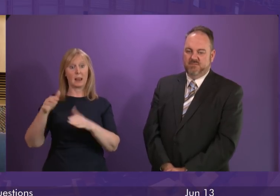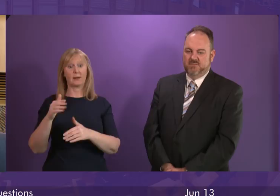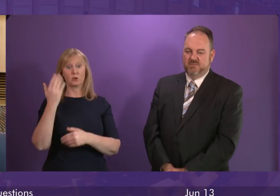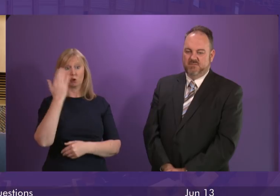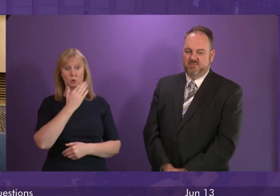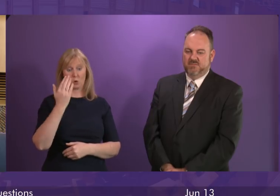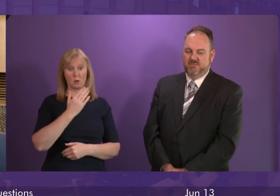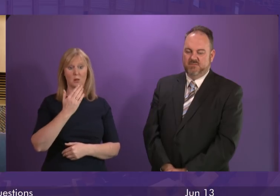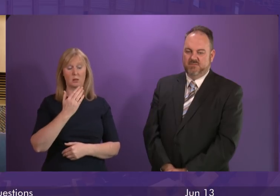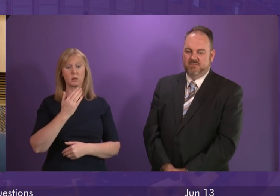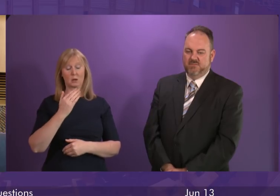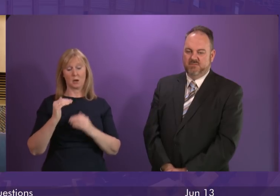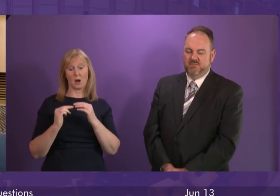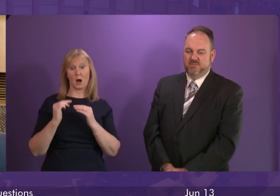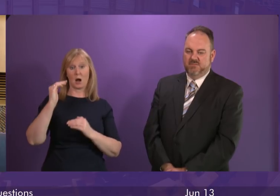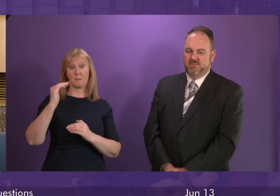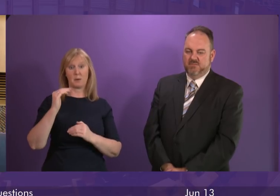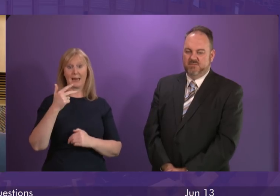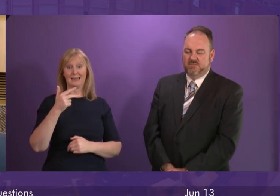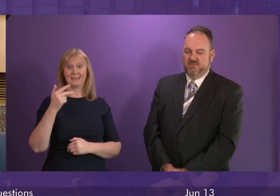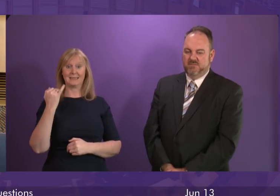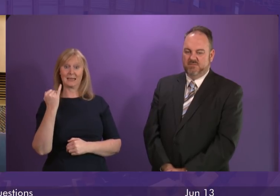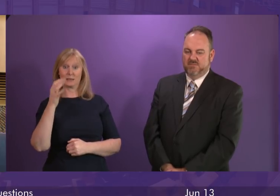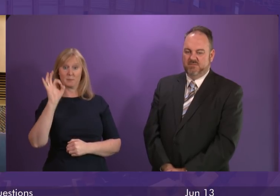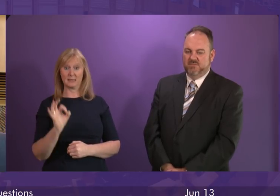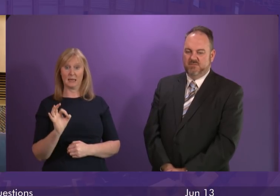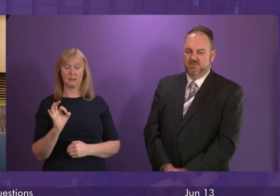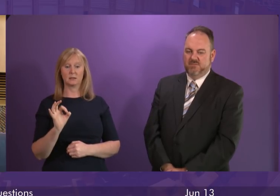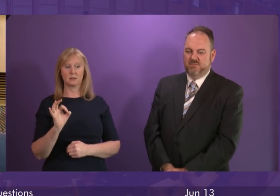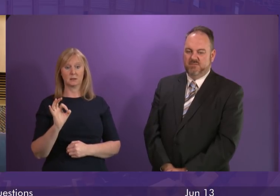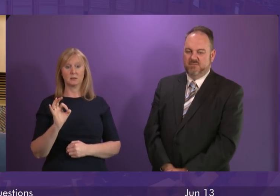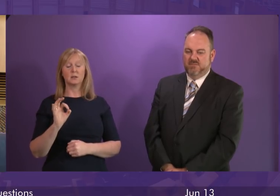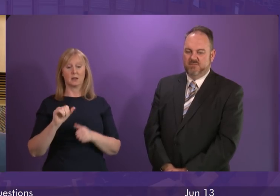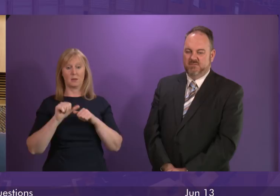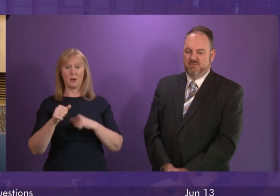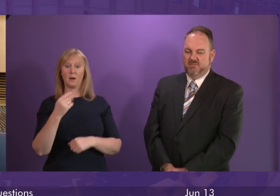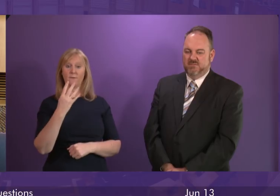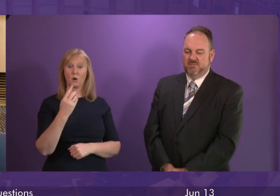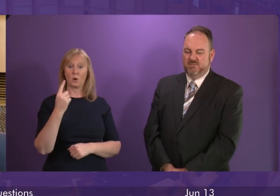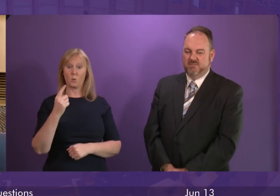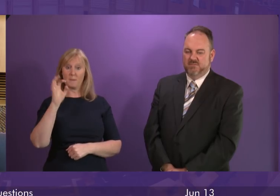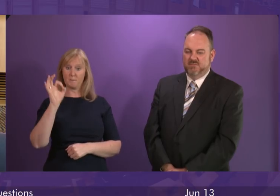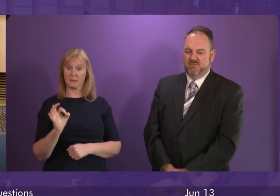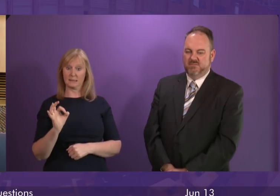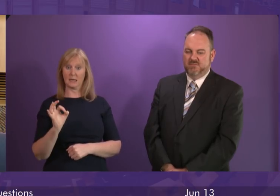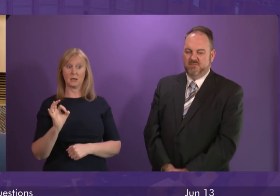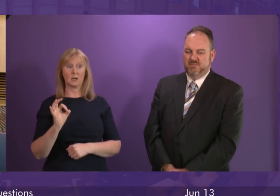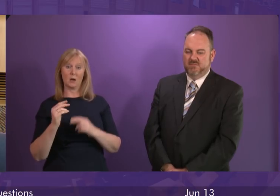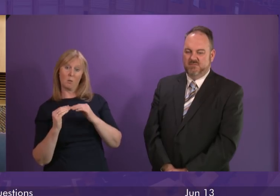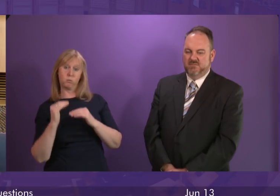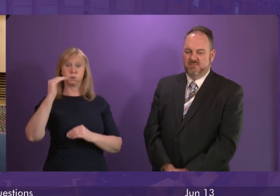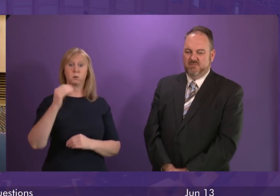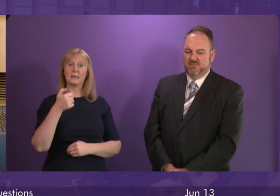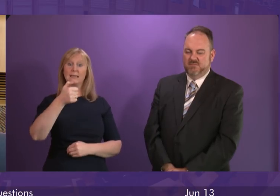86%. At Level 6, when we took office, it was just over 41%. Now it's 62%.